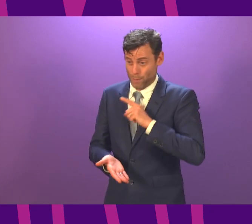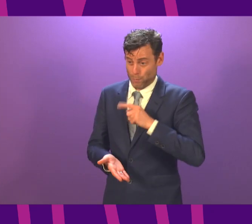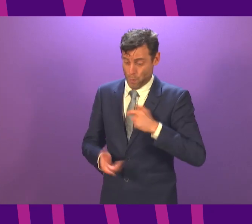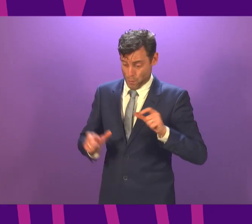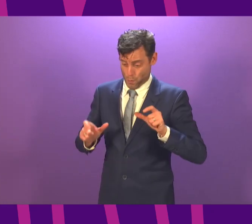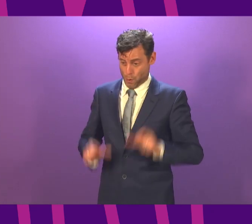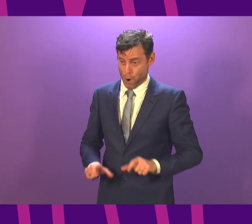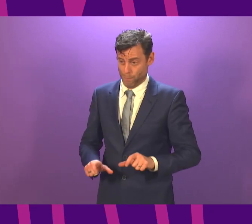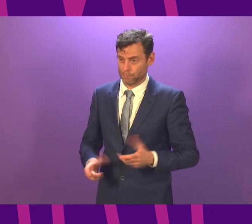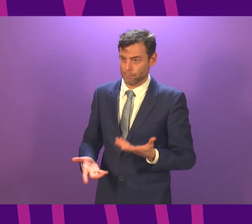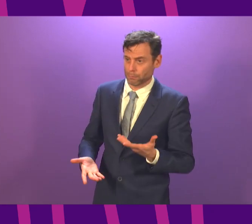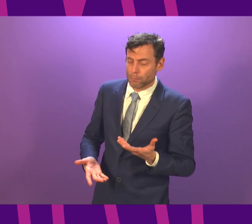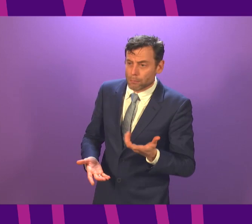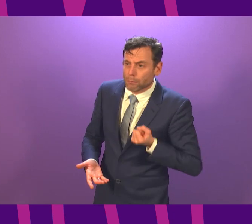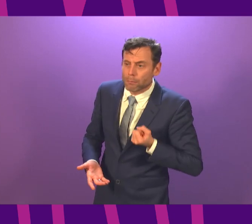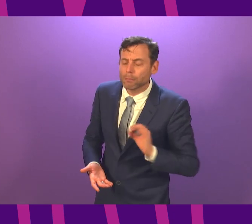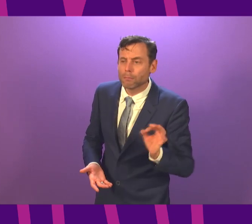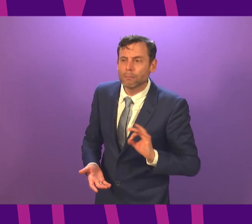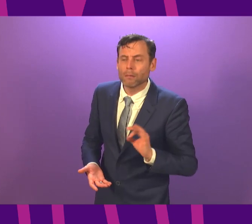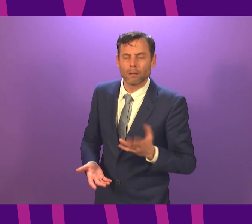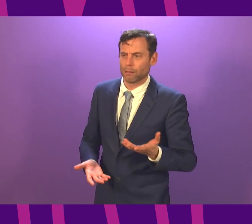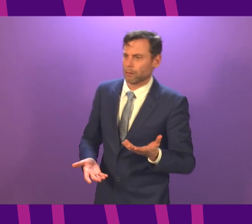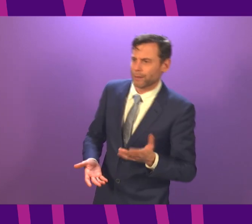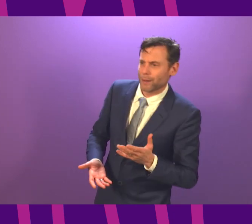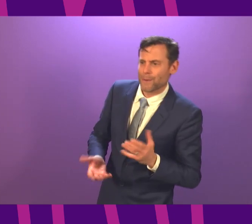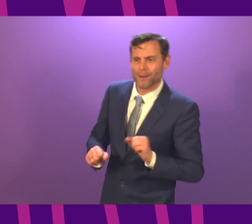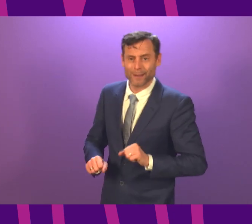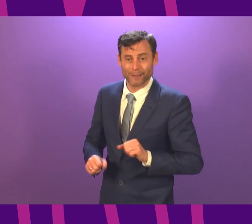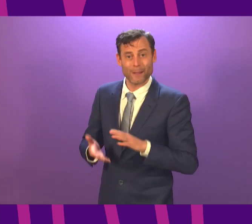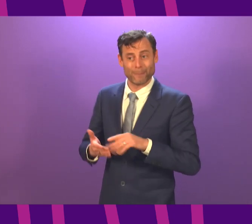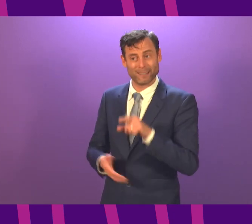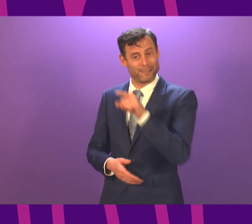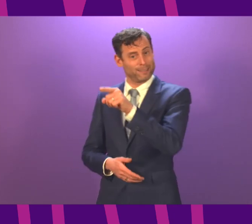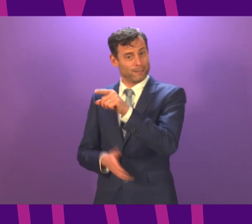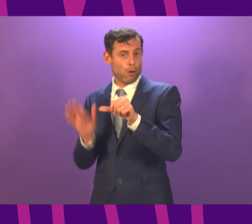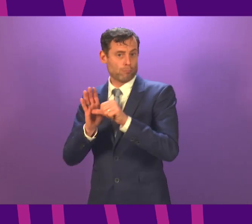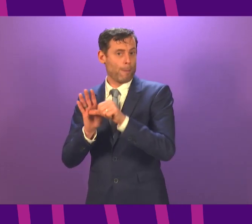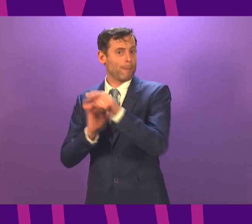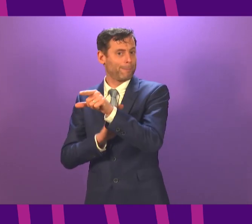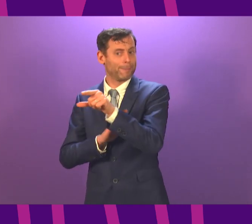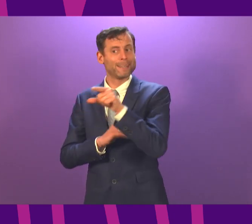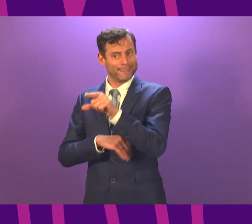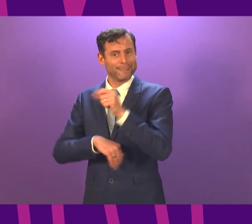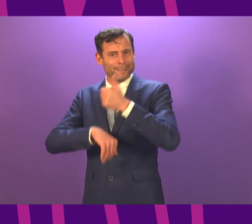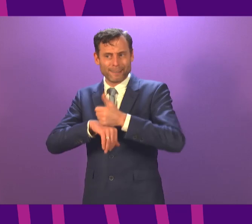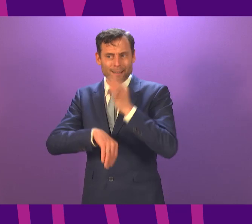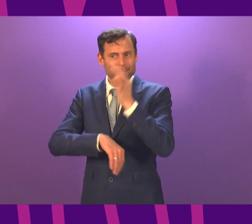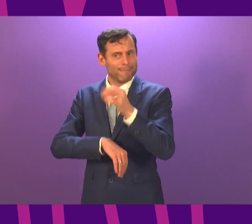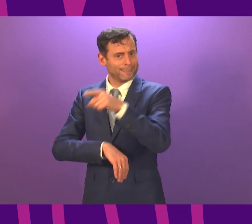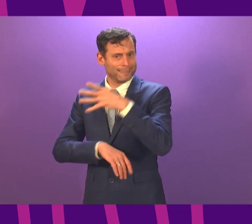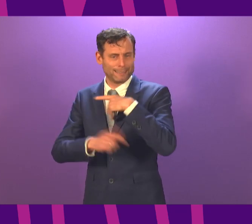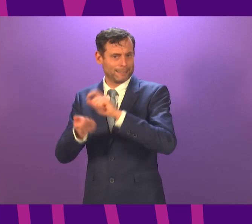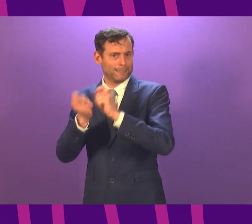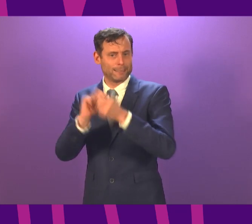it seems to me there is something wrong with the way the scheme is operating. We all recognise that the new variant of COVID-19